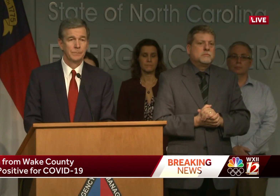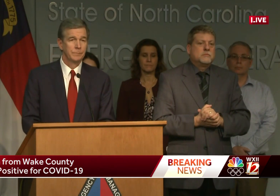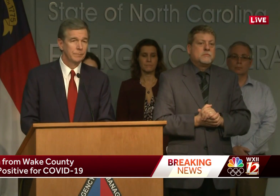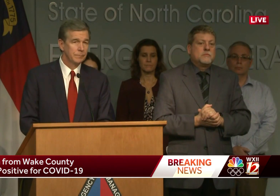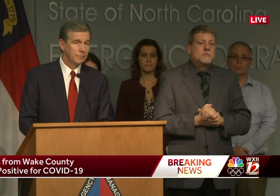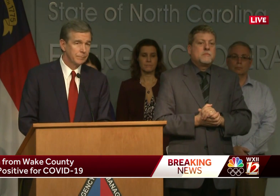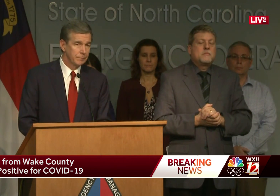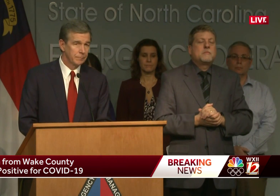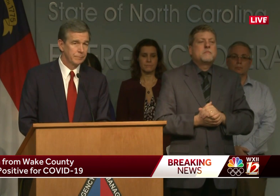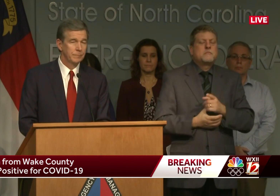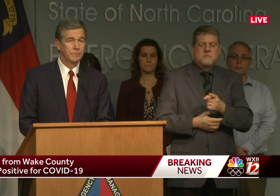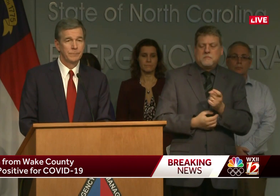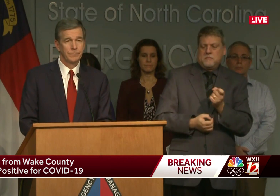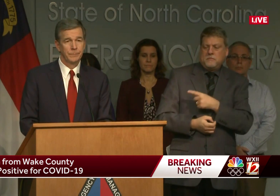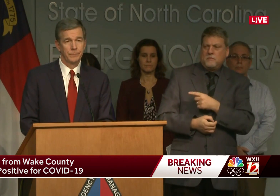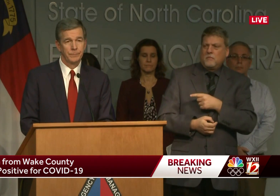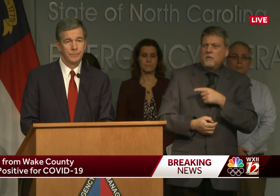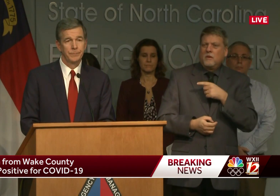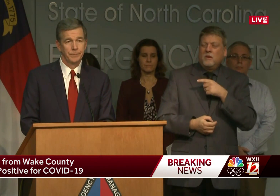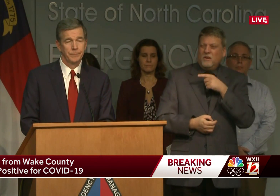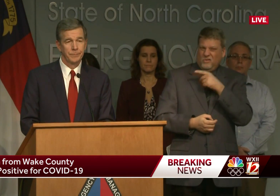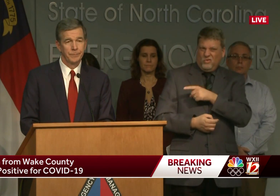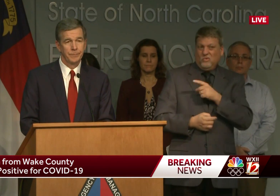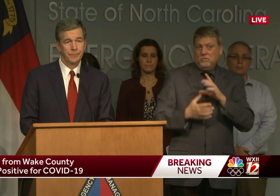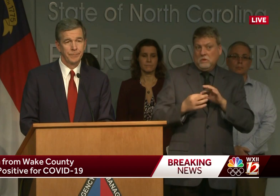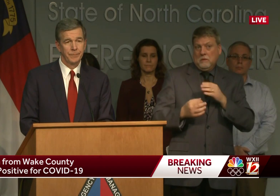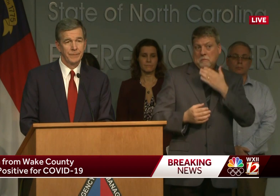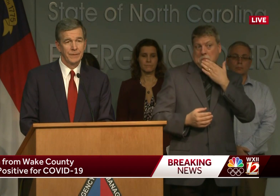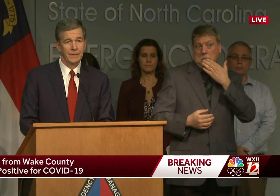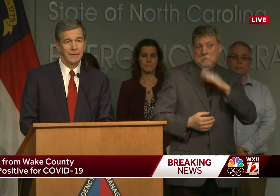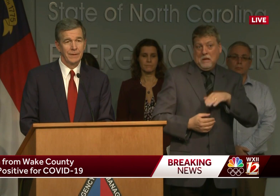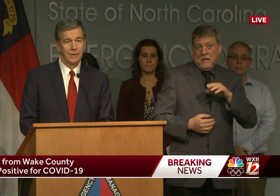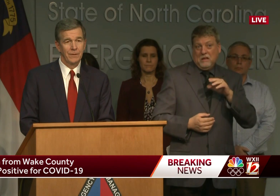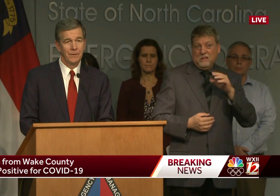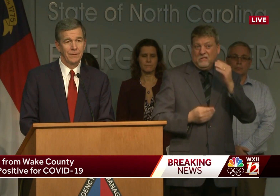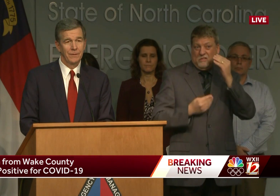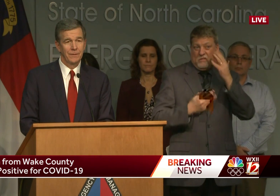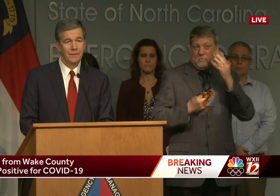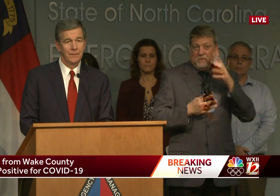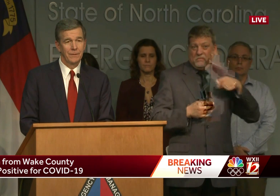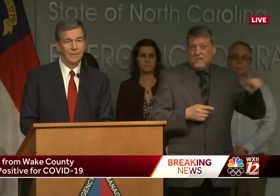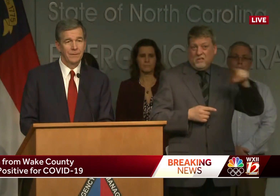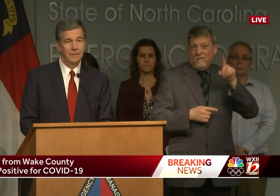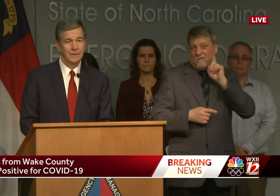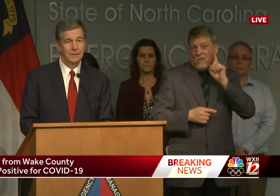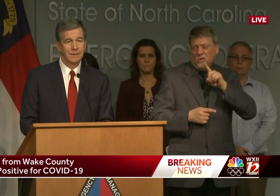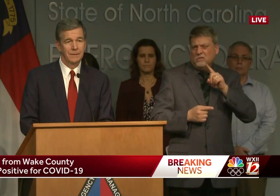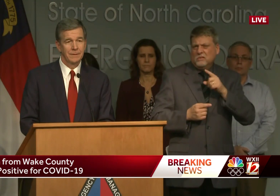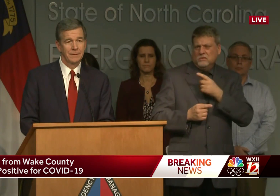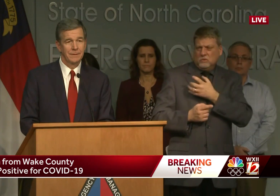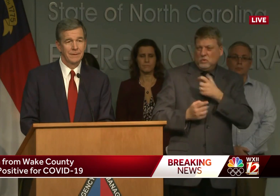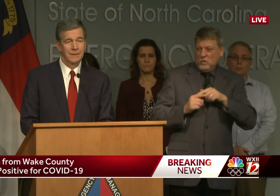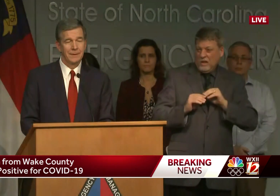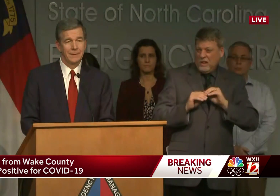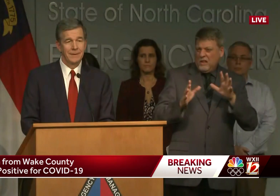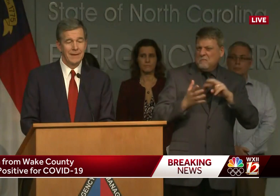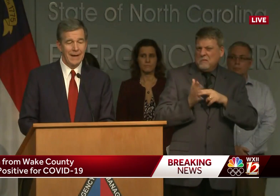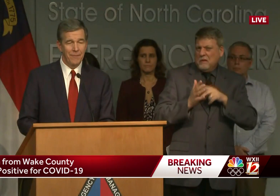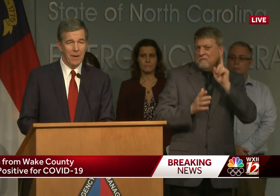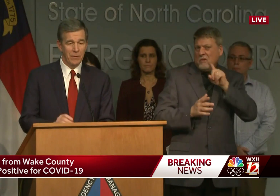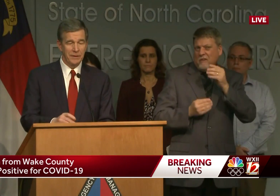You mentioned earlier there's a lot of bad information out there. Can you go over some specifics of what you're seeing that you'd like to hear of the people?